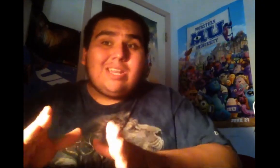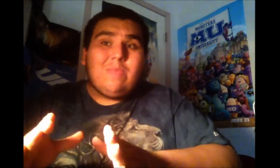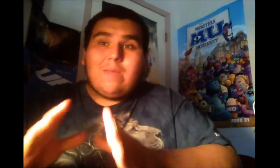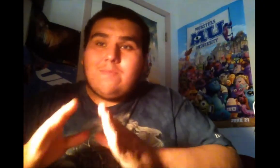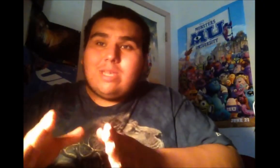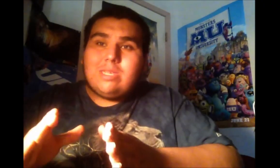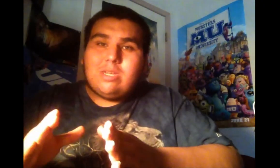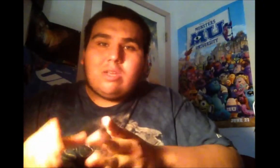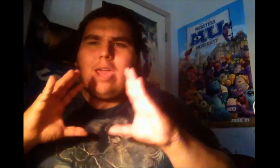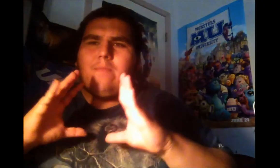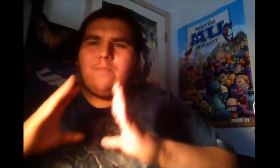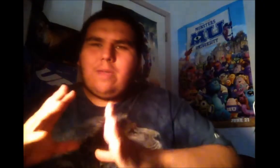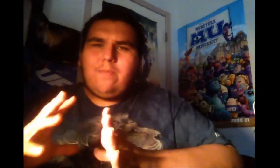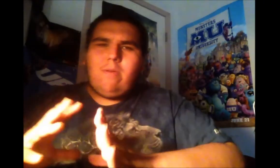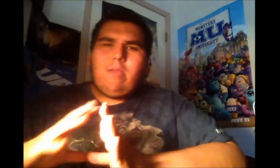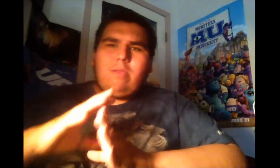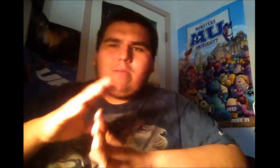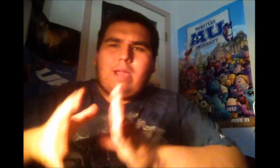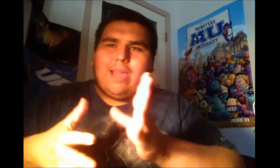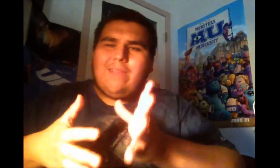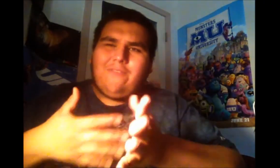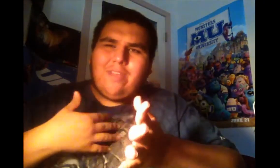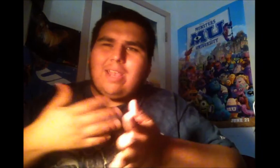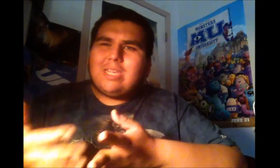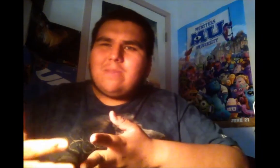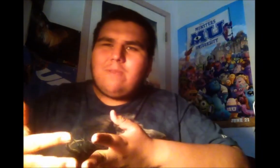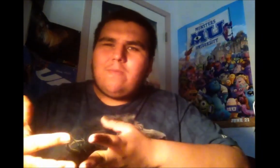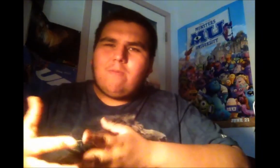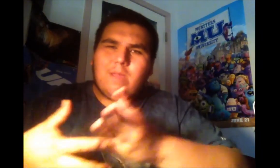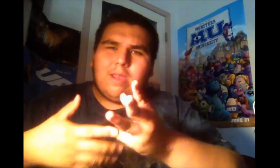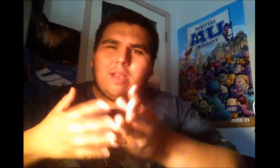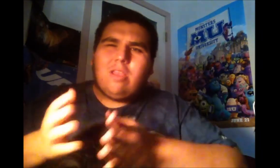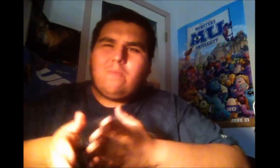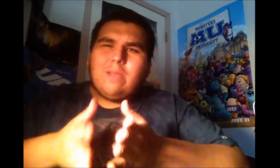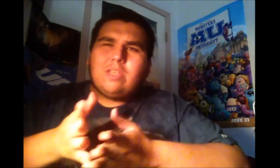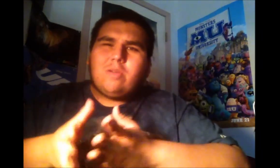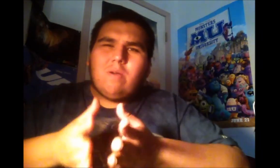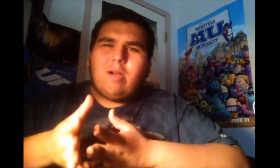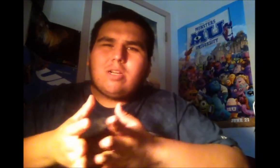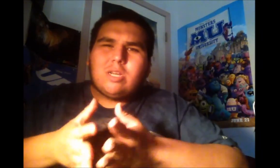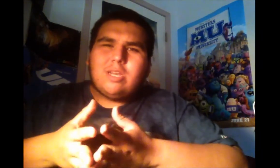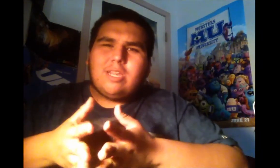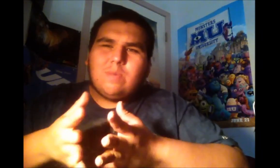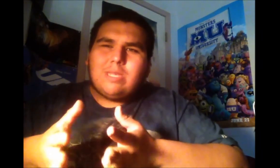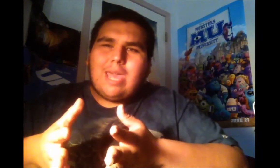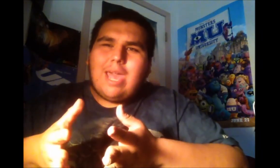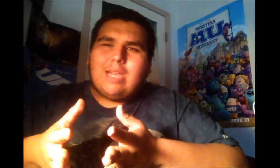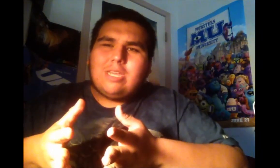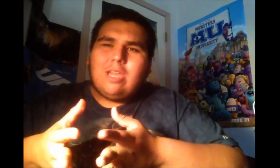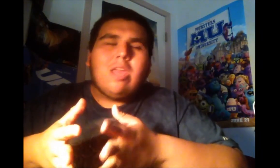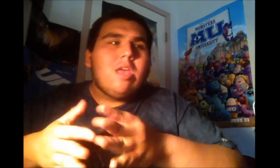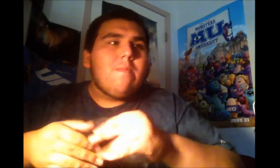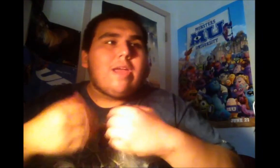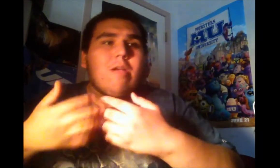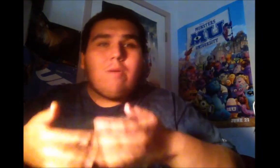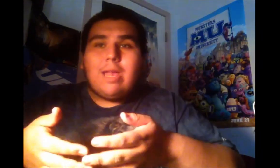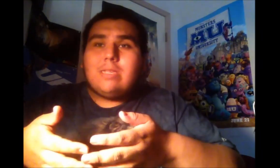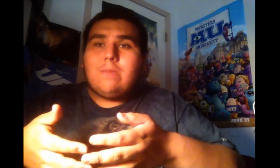set up that message. And people, I feel like some people are being a little bit too harsh on Jaden Smith's acting. But everyone has an